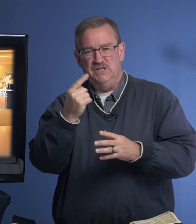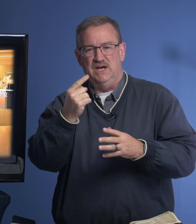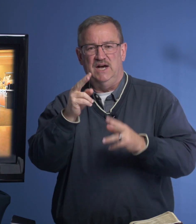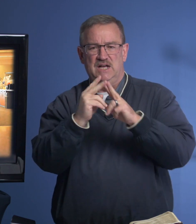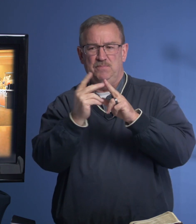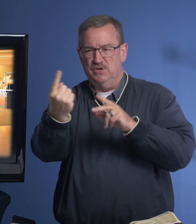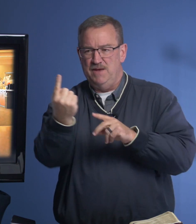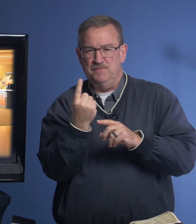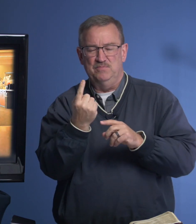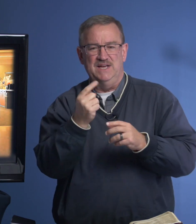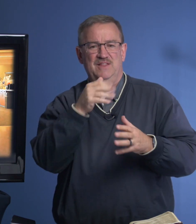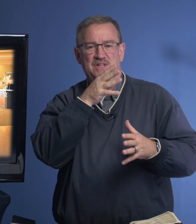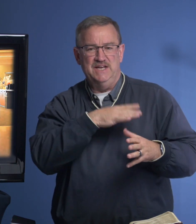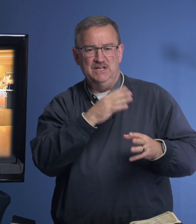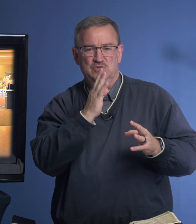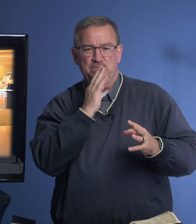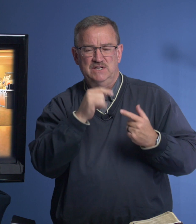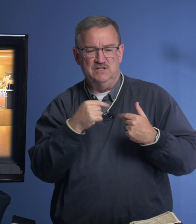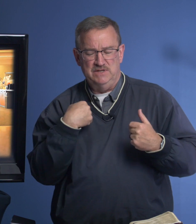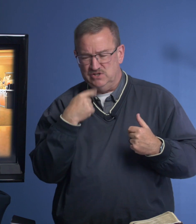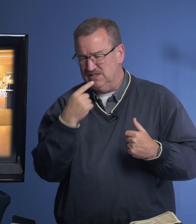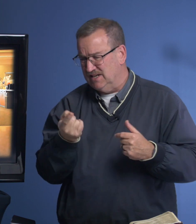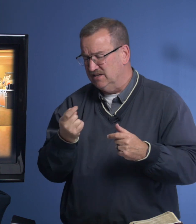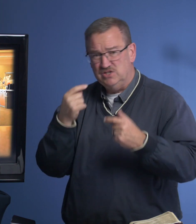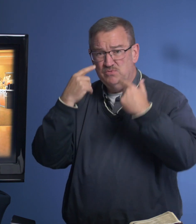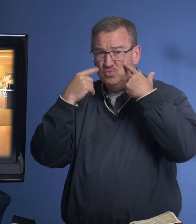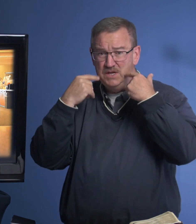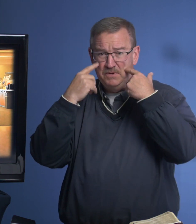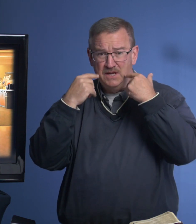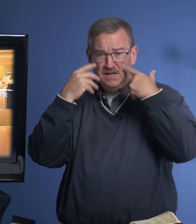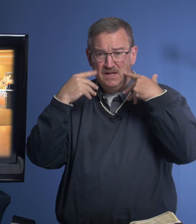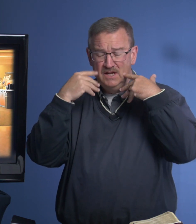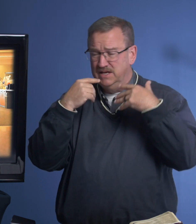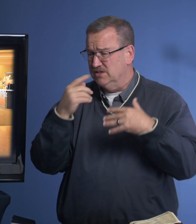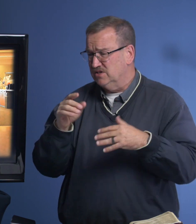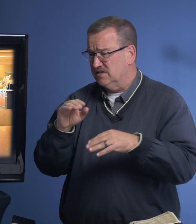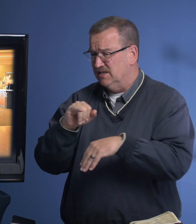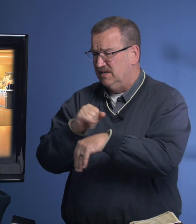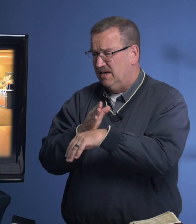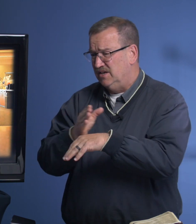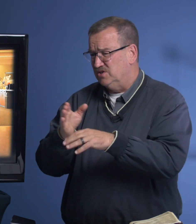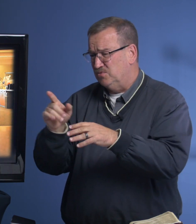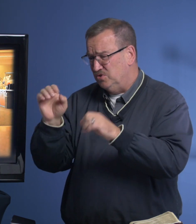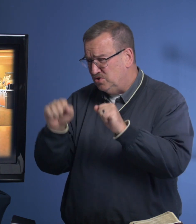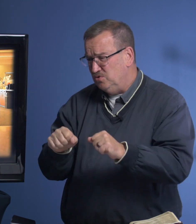couple came up to me, and the lady was speaking to me. And she said, she was weeping. And she said, Jim, could you